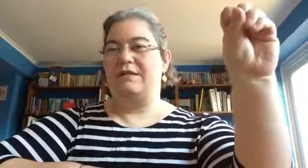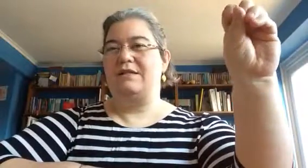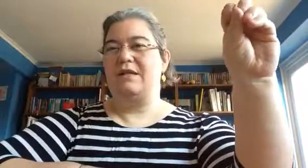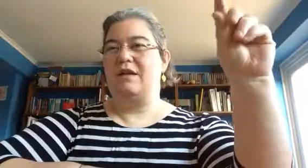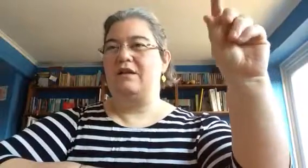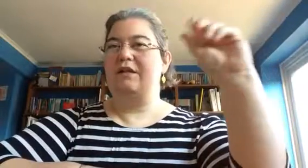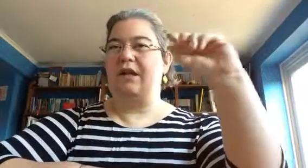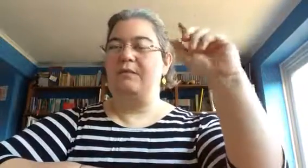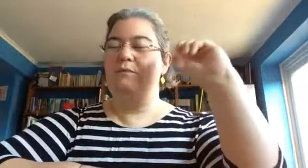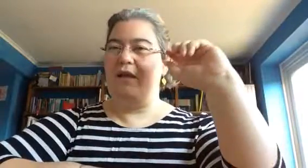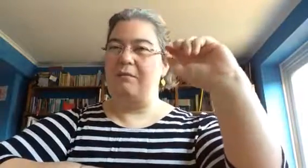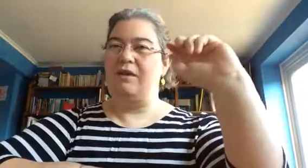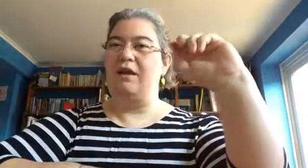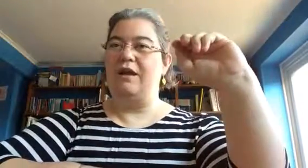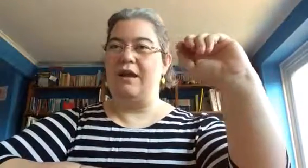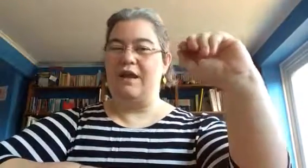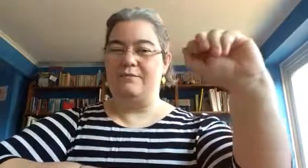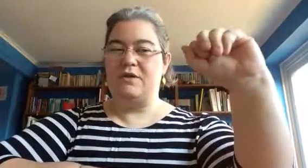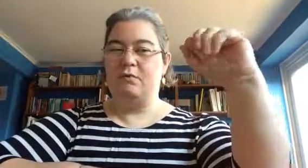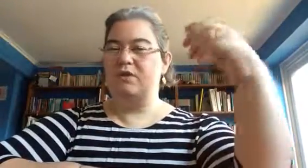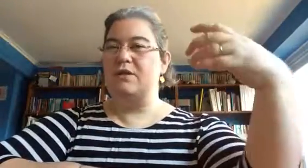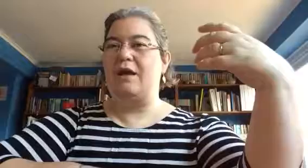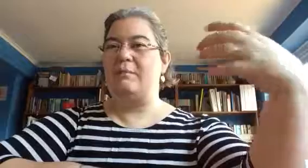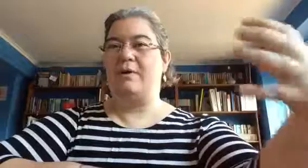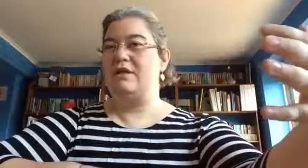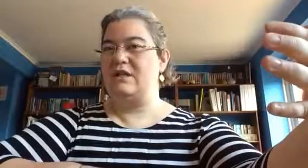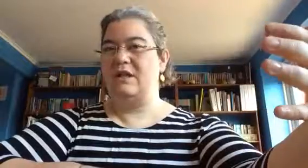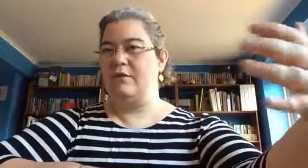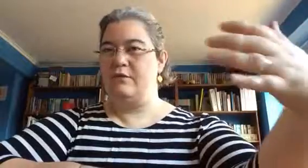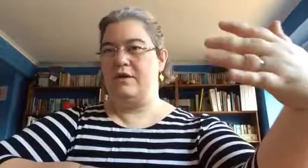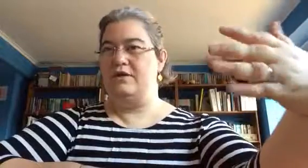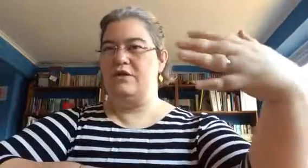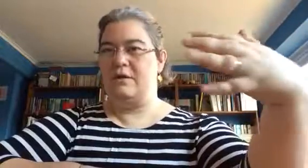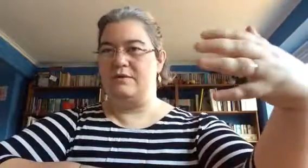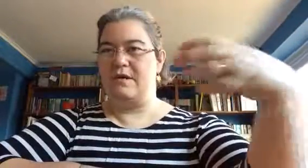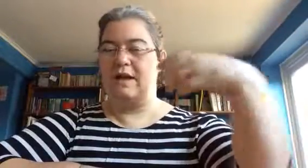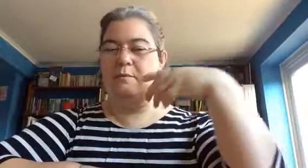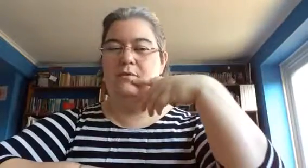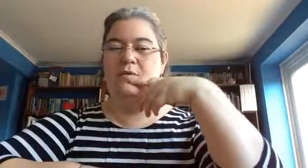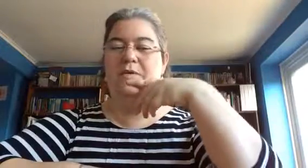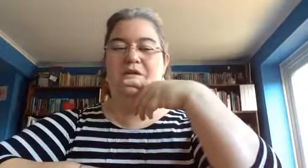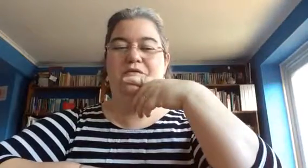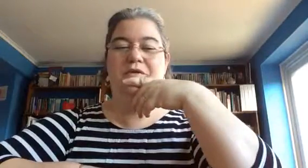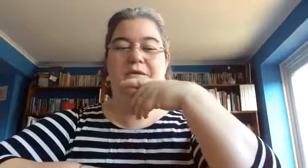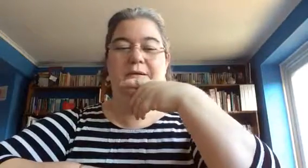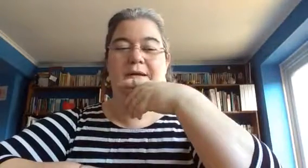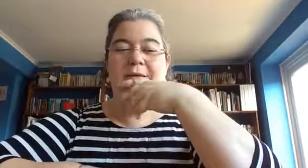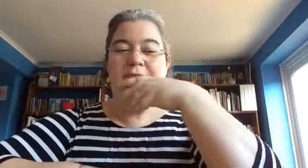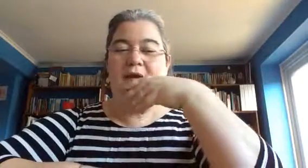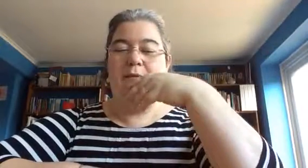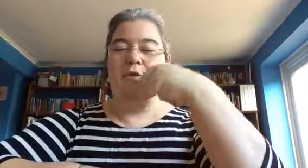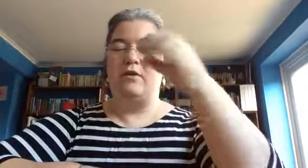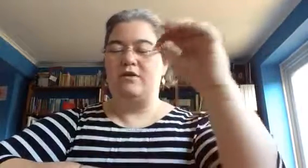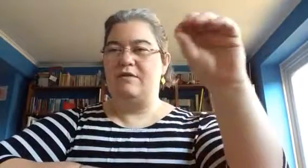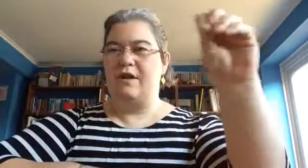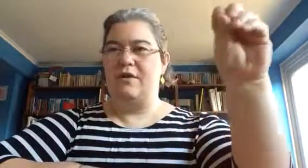added in, and it would make me think again. So it wasn't that blindingly obvious, you know, what's going to happen all the way through. Lots of little